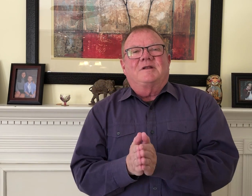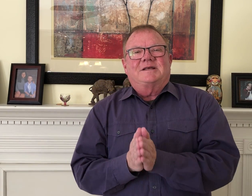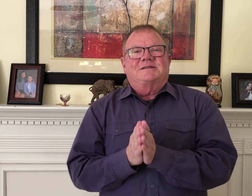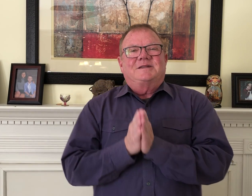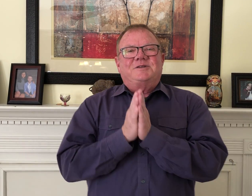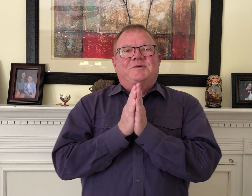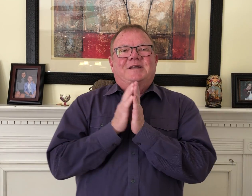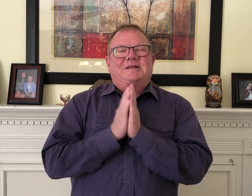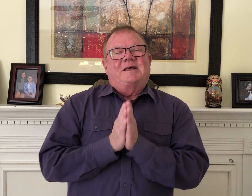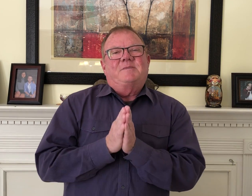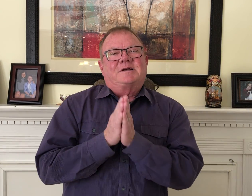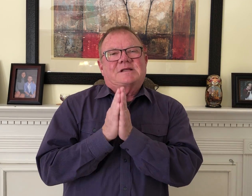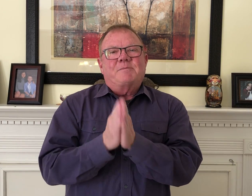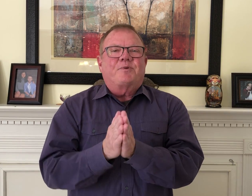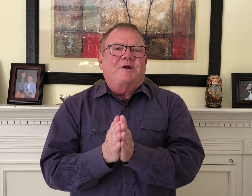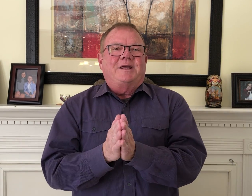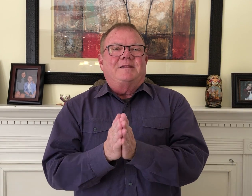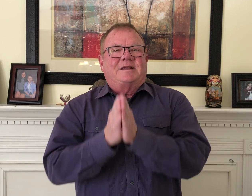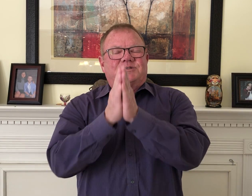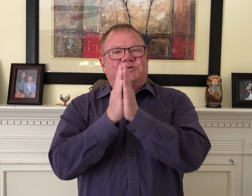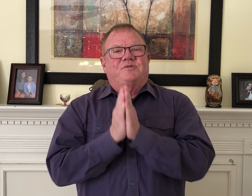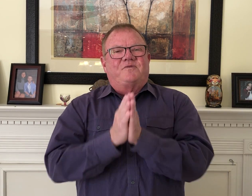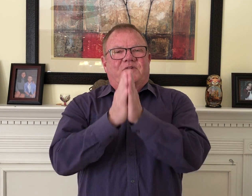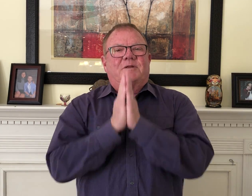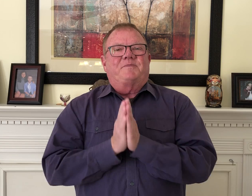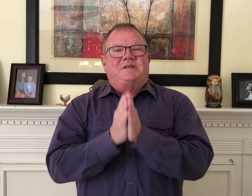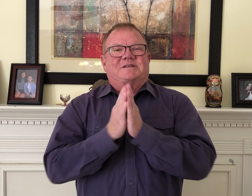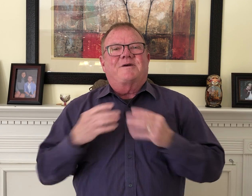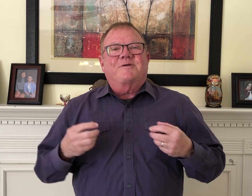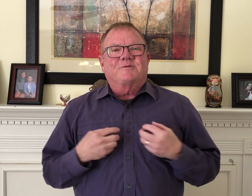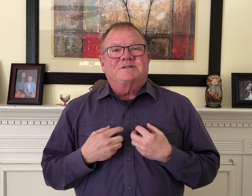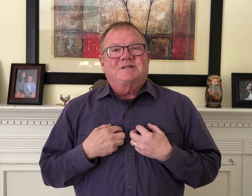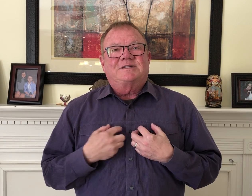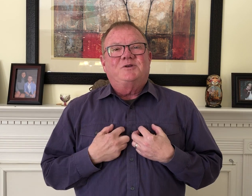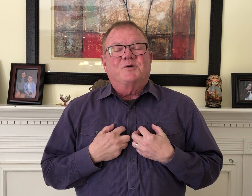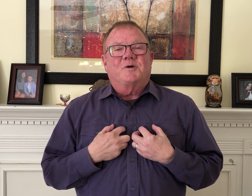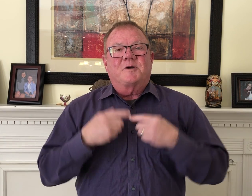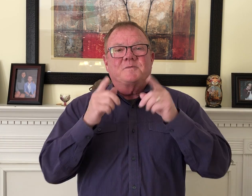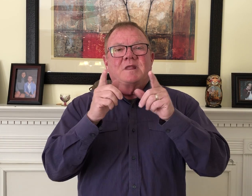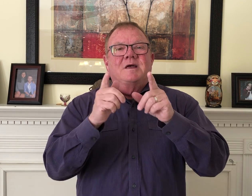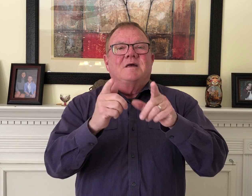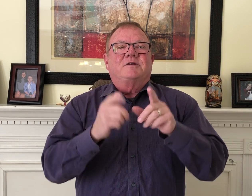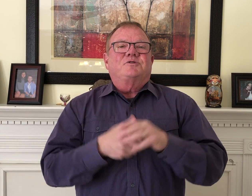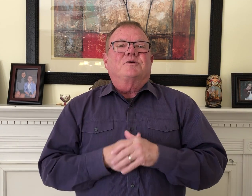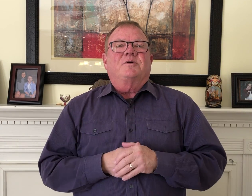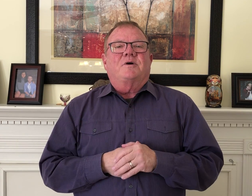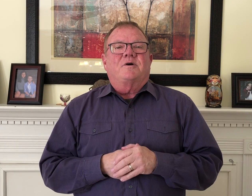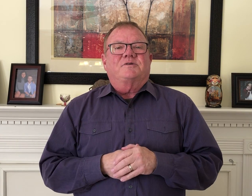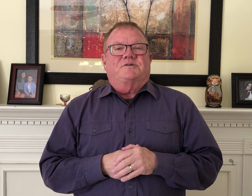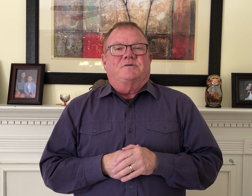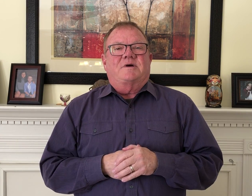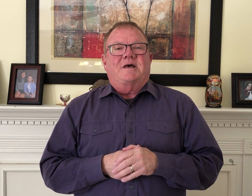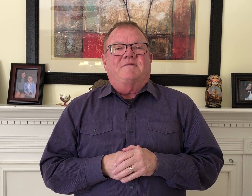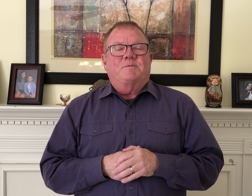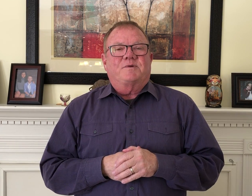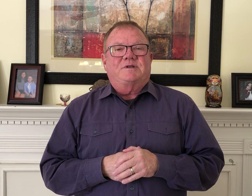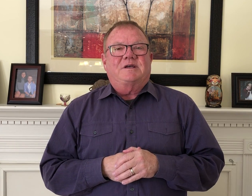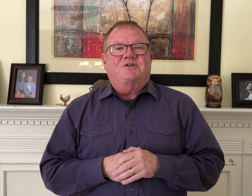lesson that you get today because I'm praying that as you develop these characteristics in your heart, that you're going to also have the protection